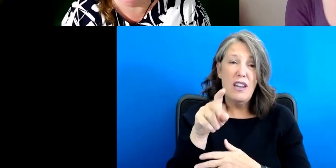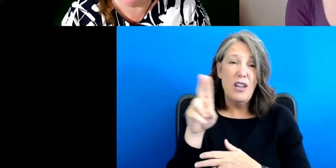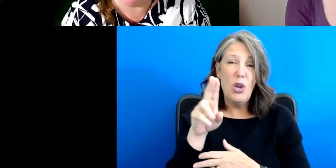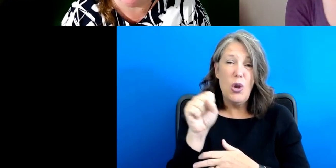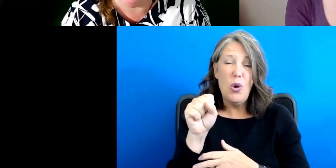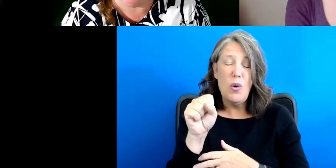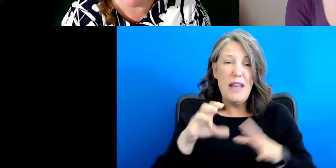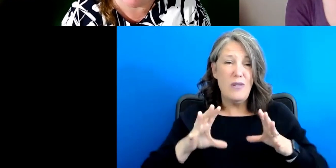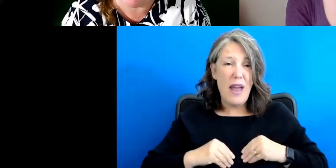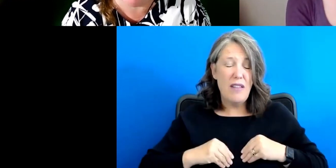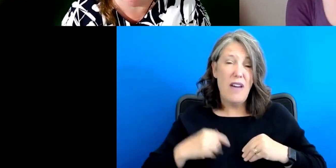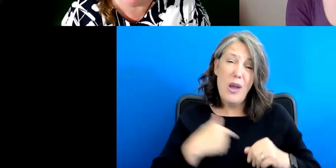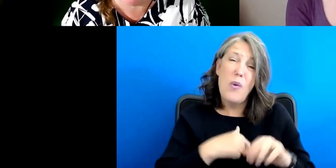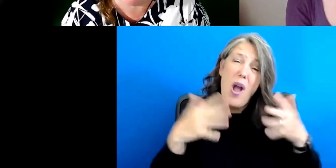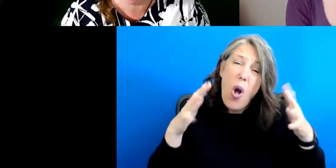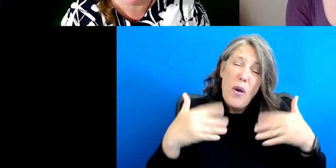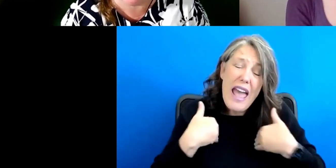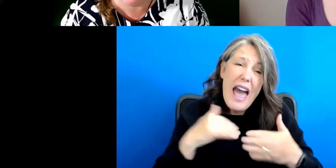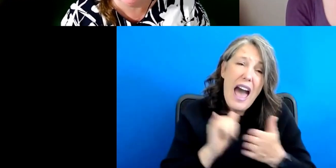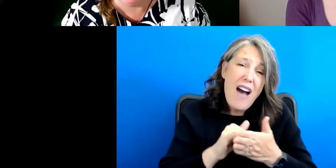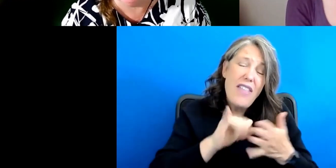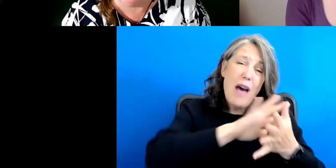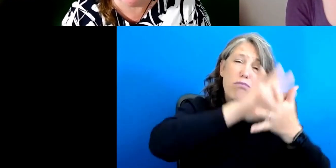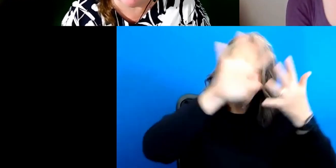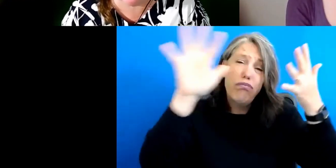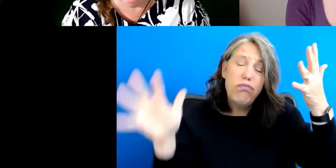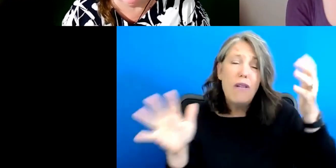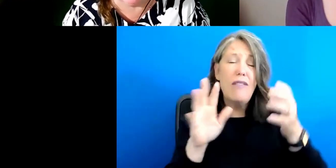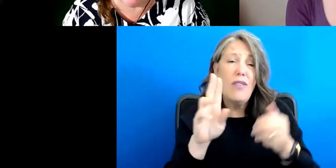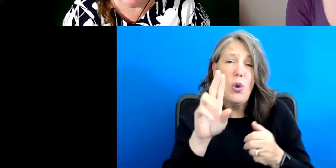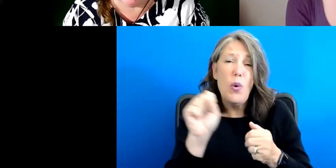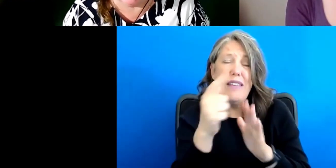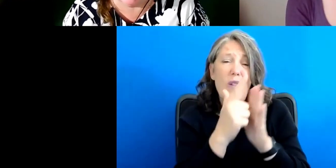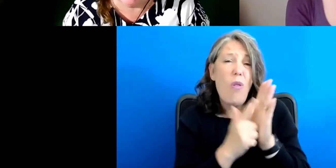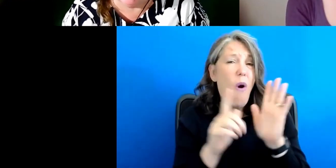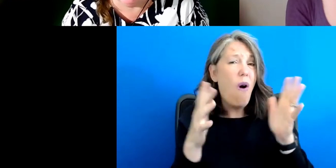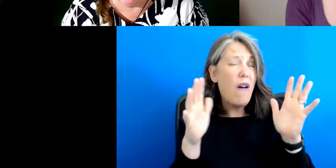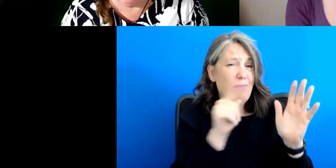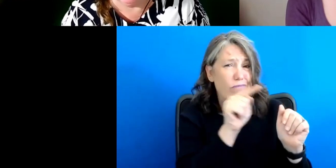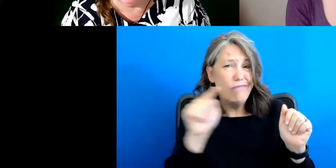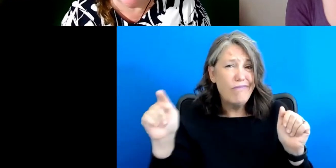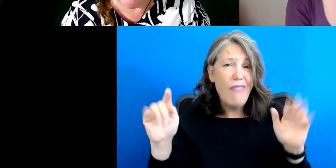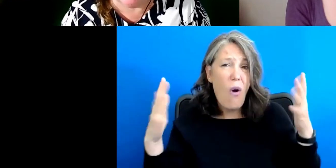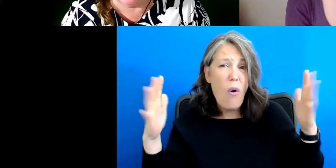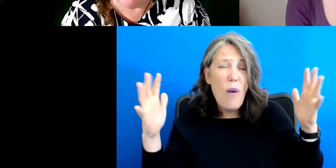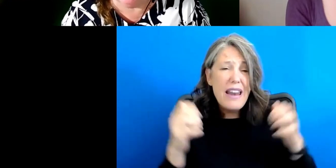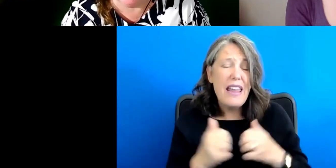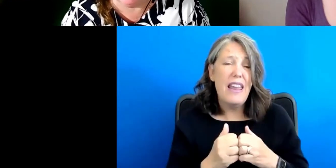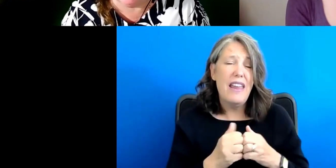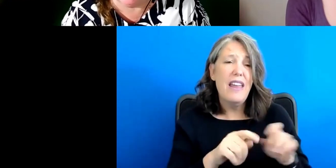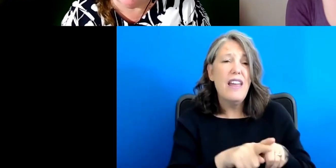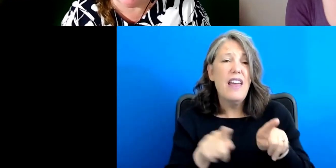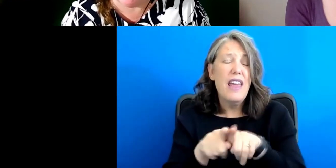ratify them when we already have that vast array of U S laws and, you know, also